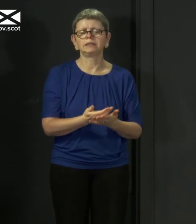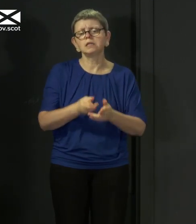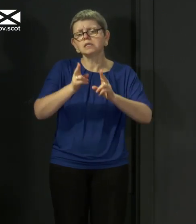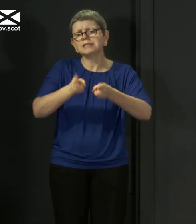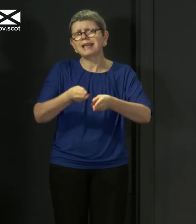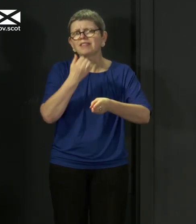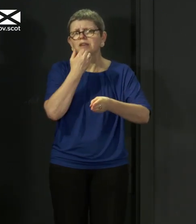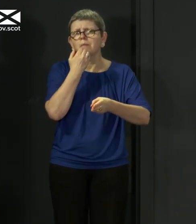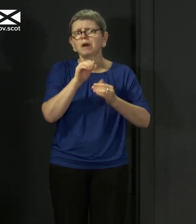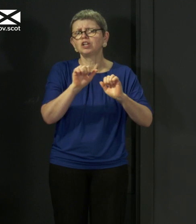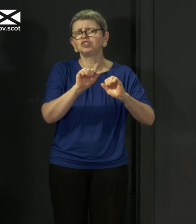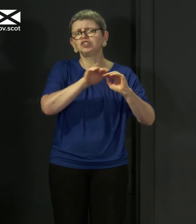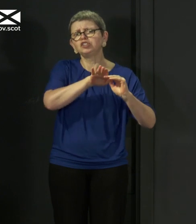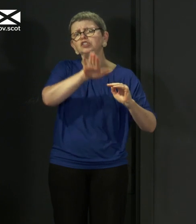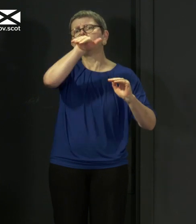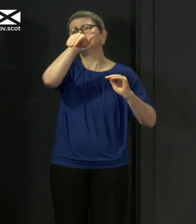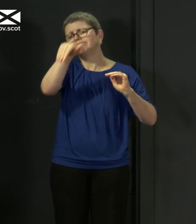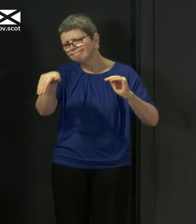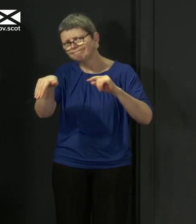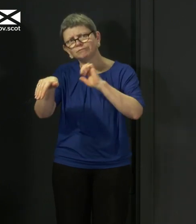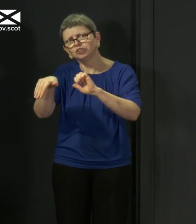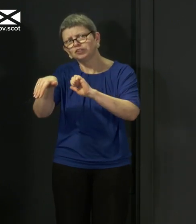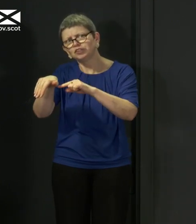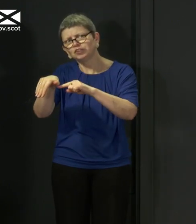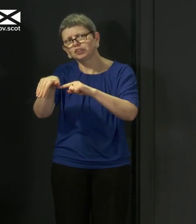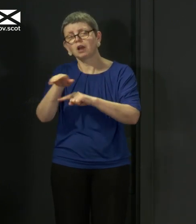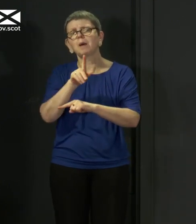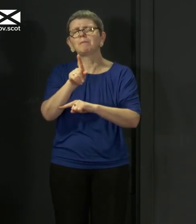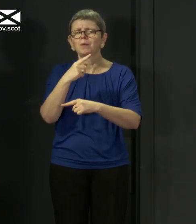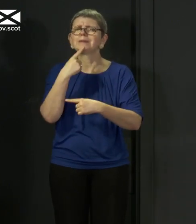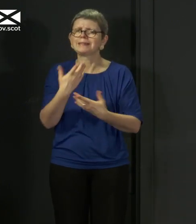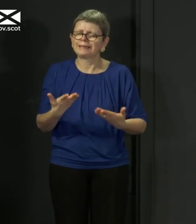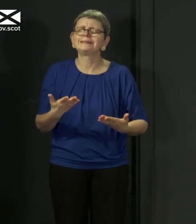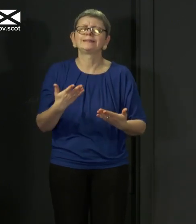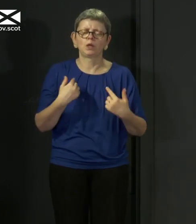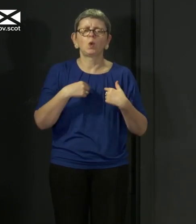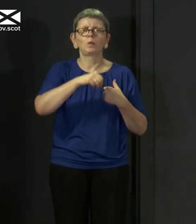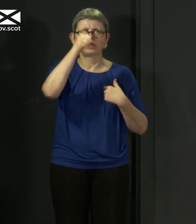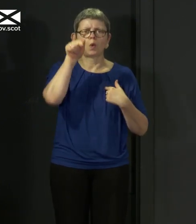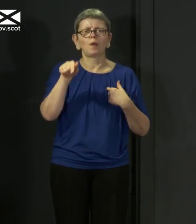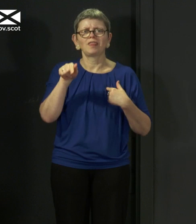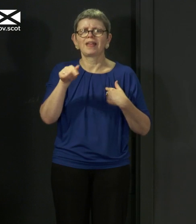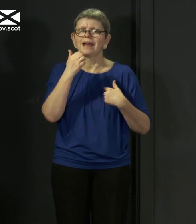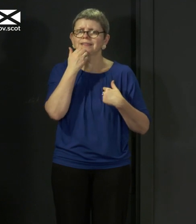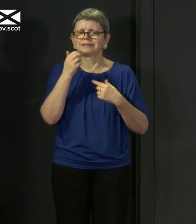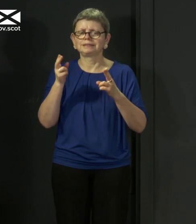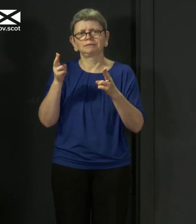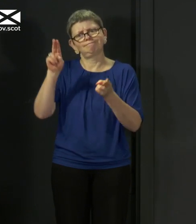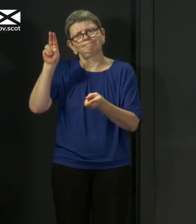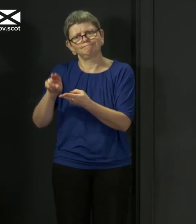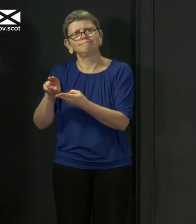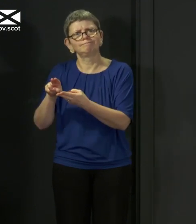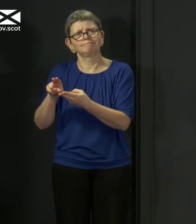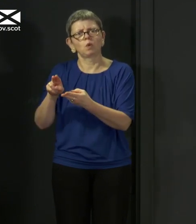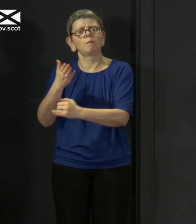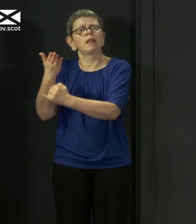each day from the virus. However, as we have always said, because of the way the illness progresses, that will be the last daily number that